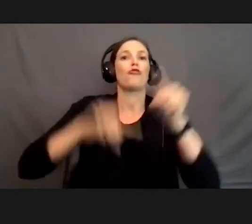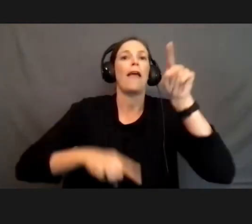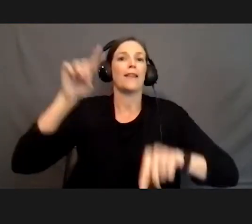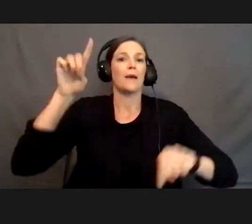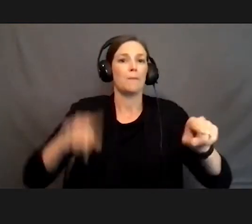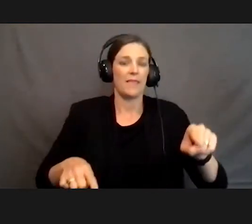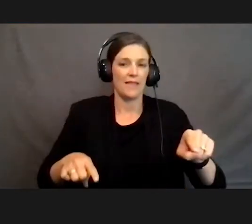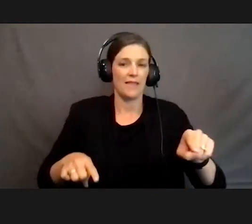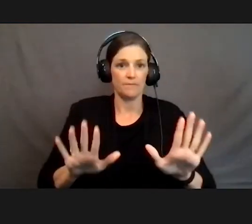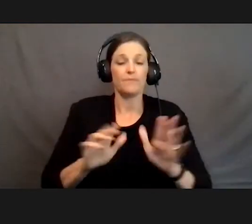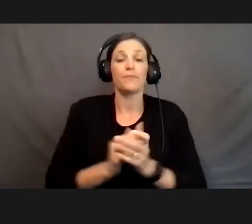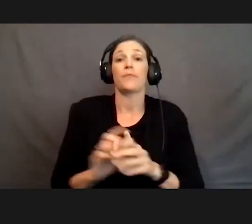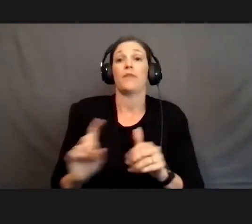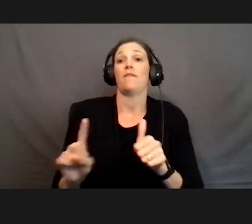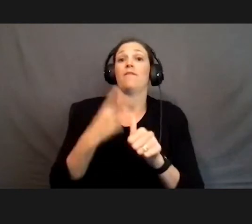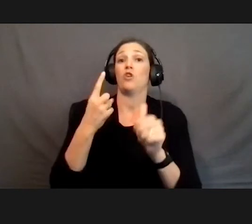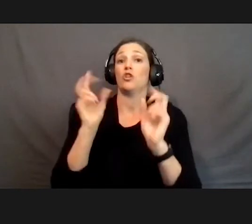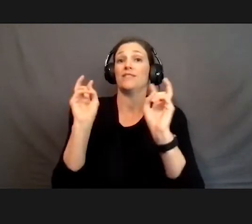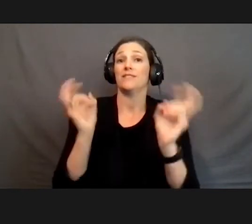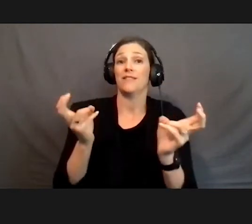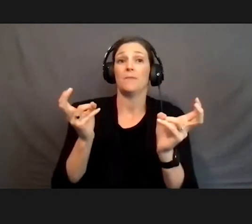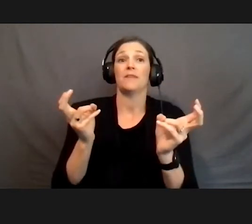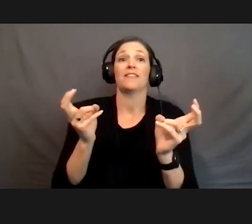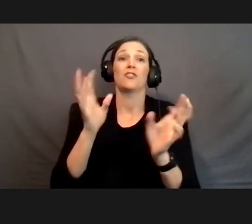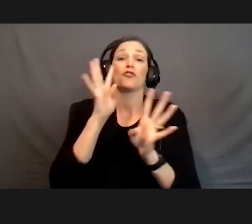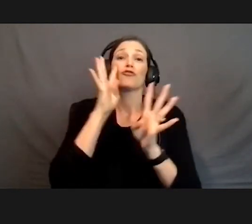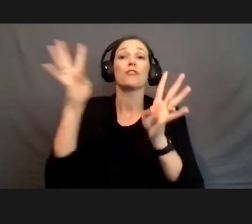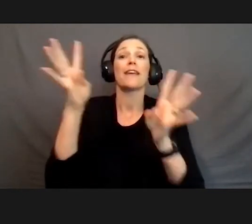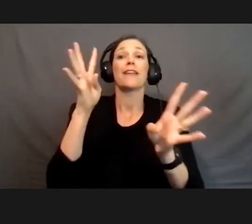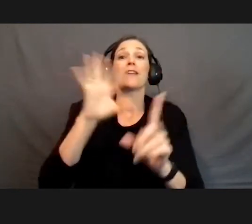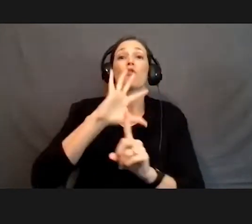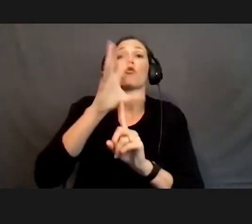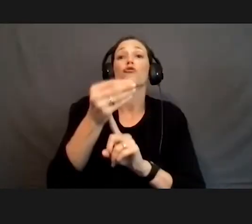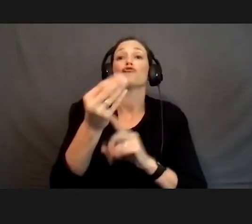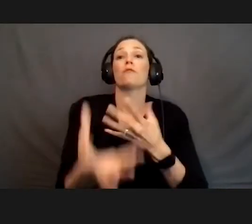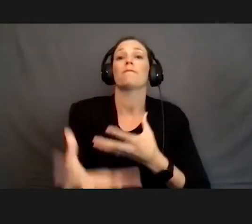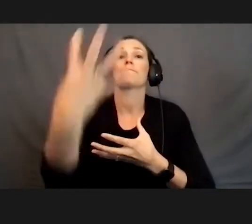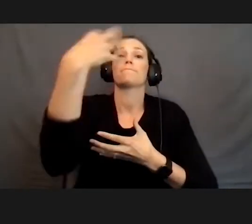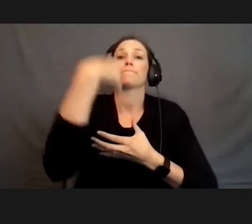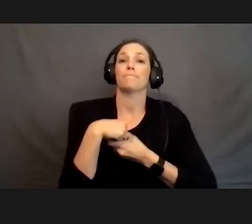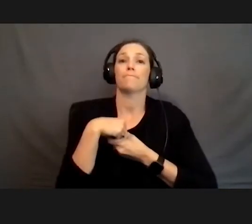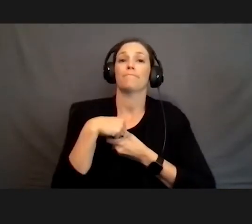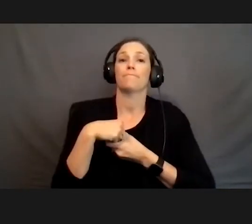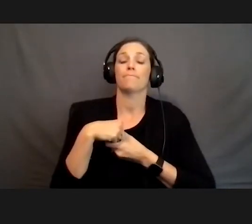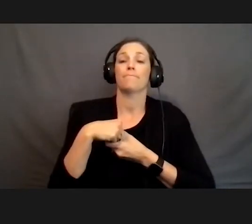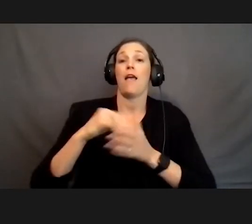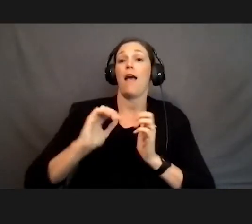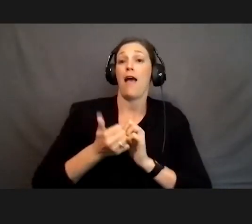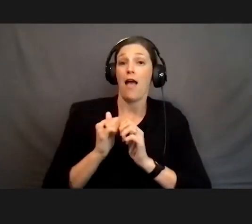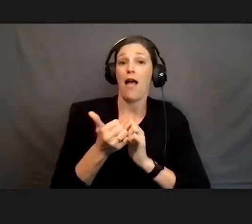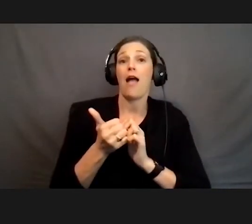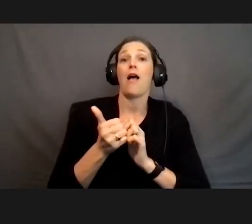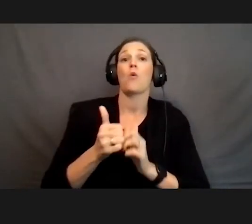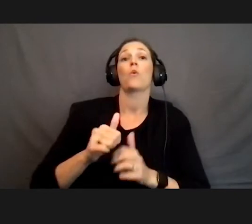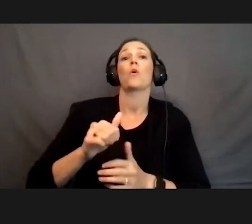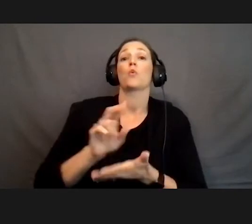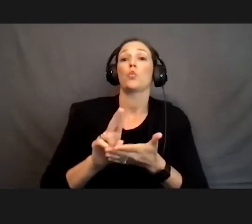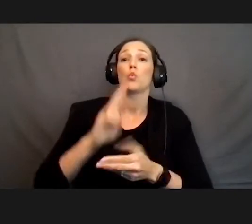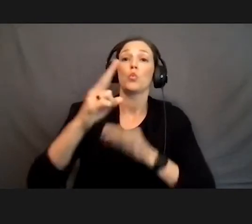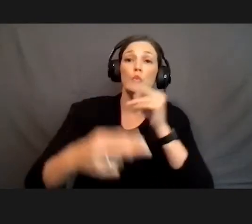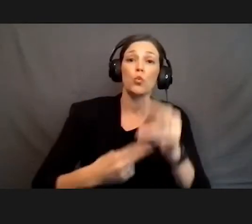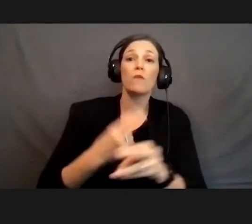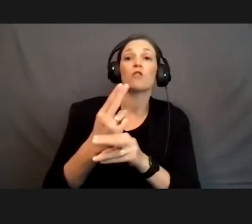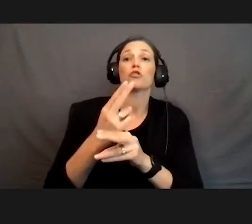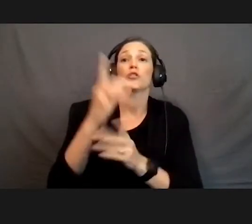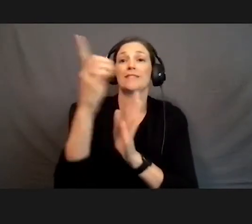And our first topic is creating a culture of inclusivity through universal design for learning